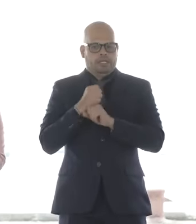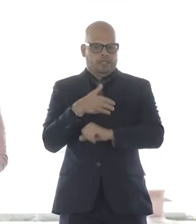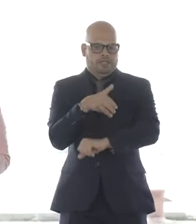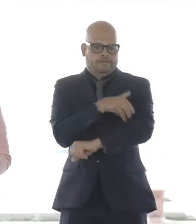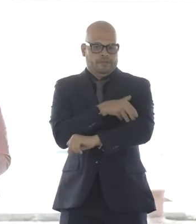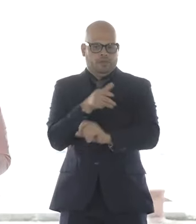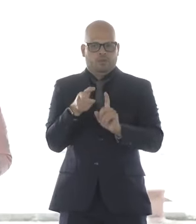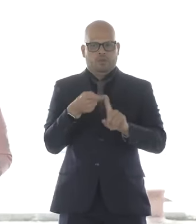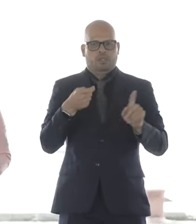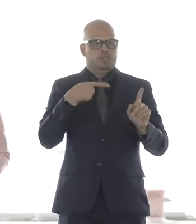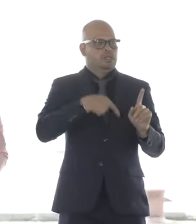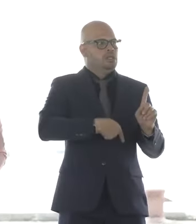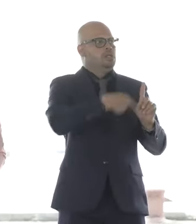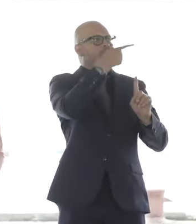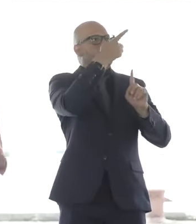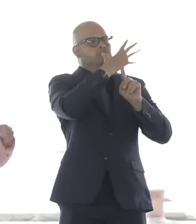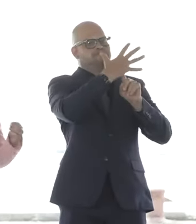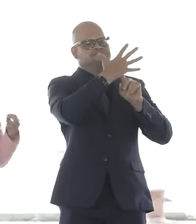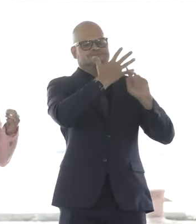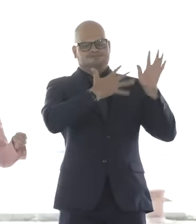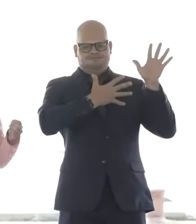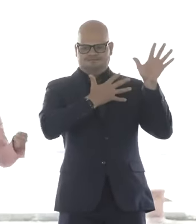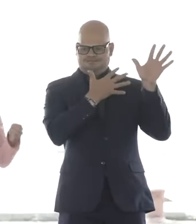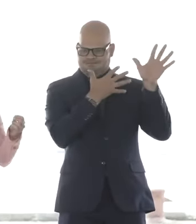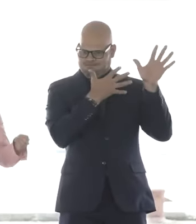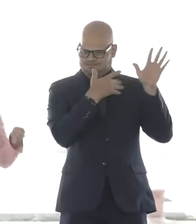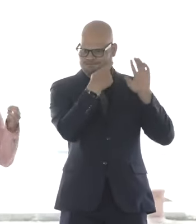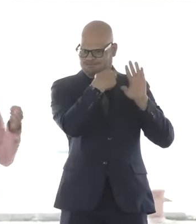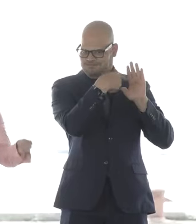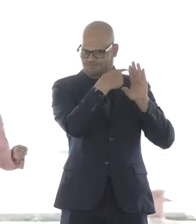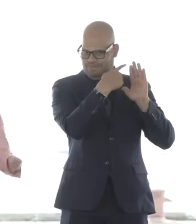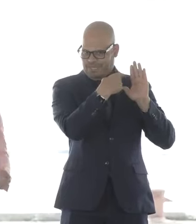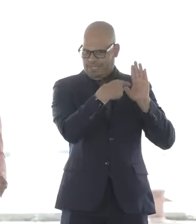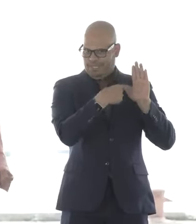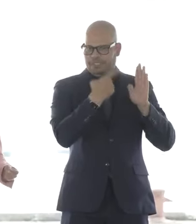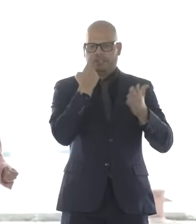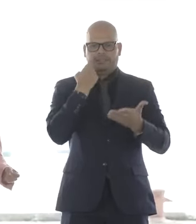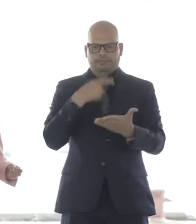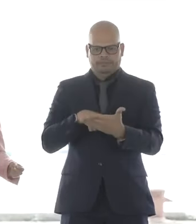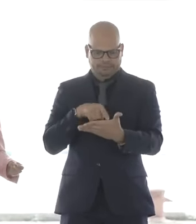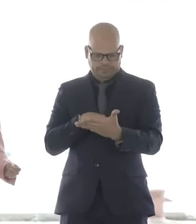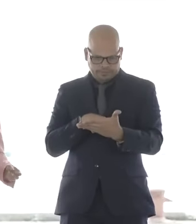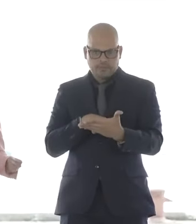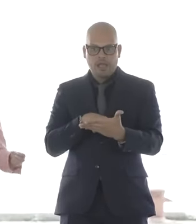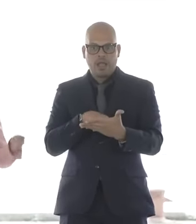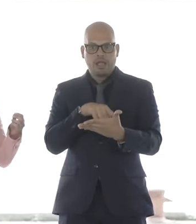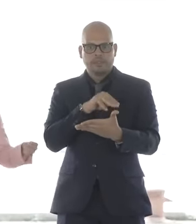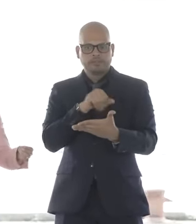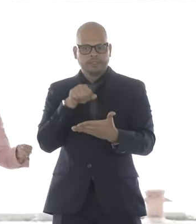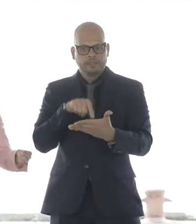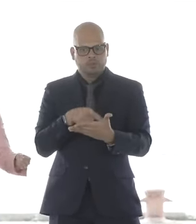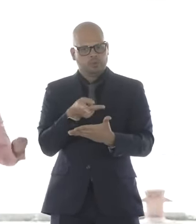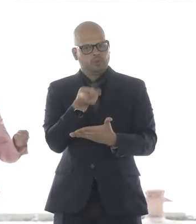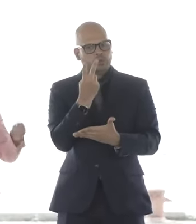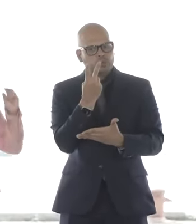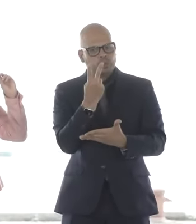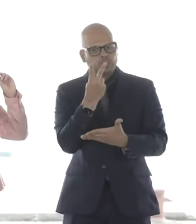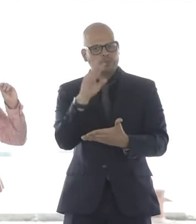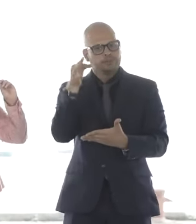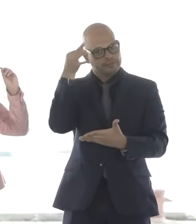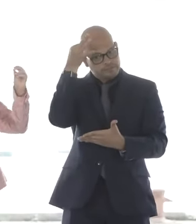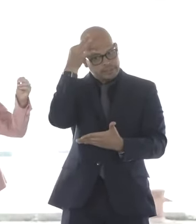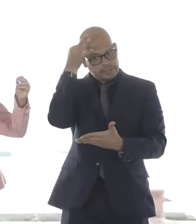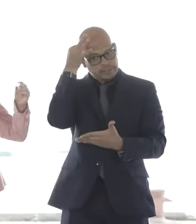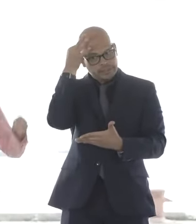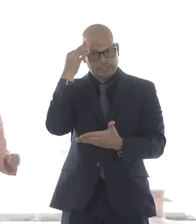number two in the nation for our readiness to put federal climate dollars to work. I think since then we've shown we're even more ready, so hopefully we